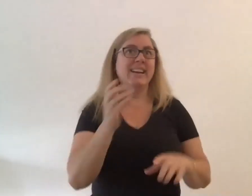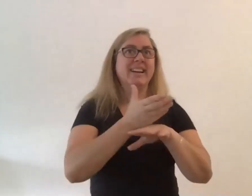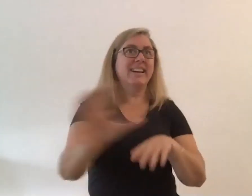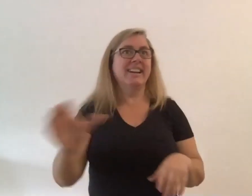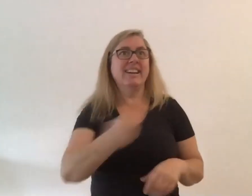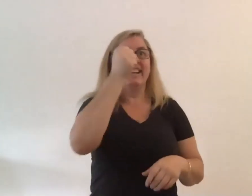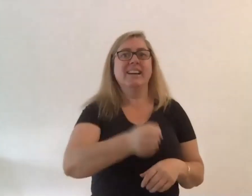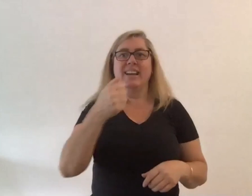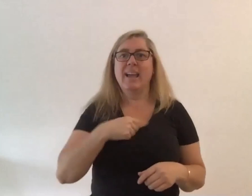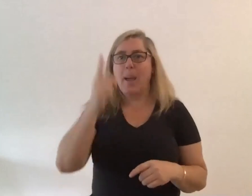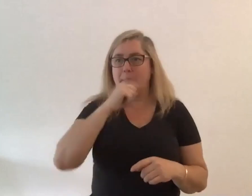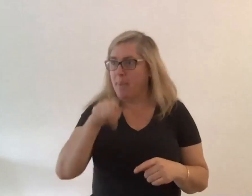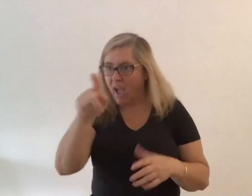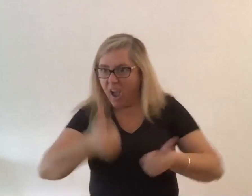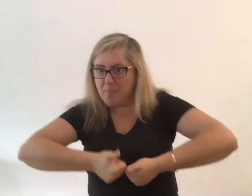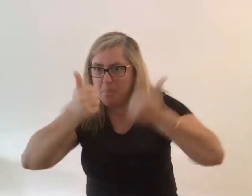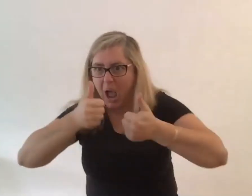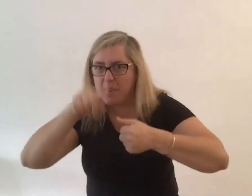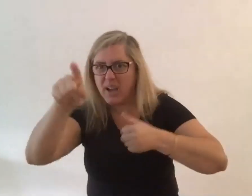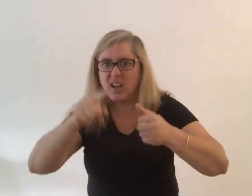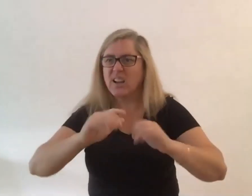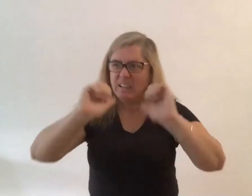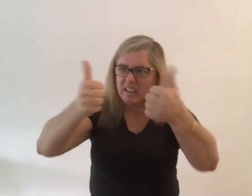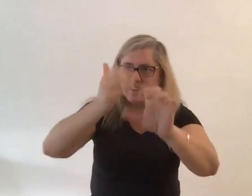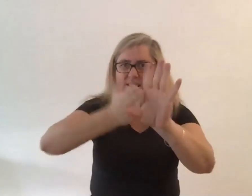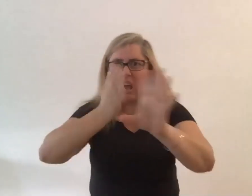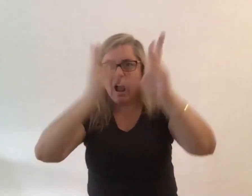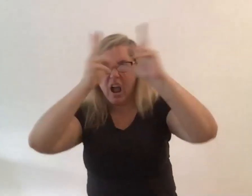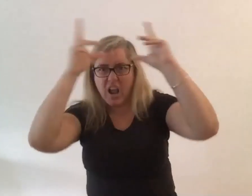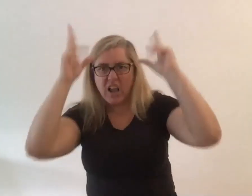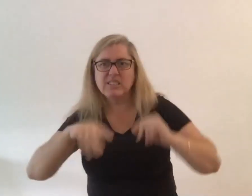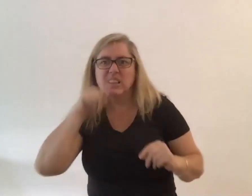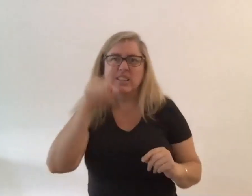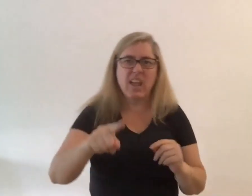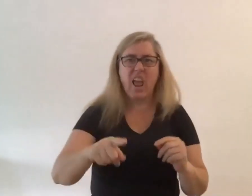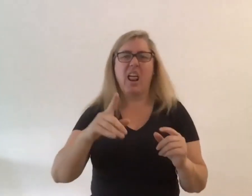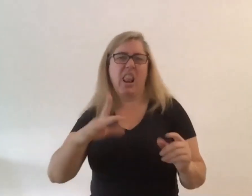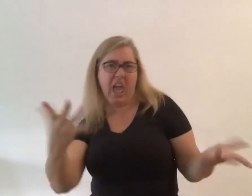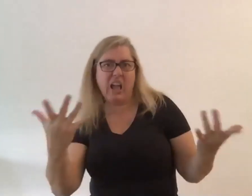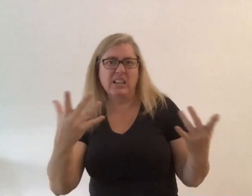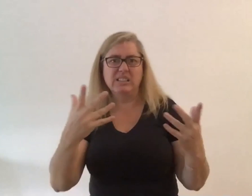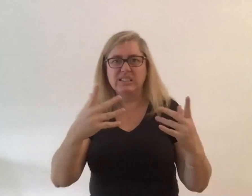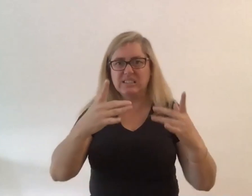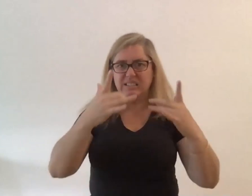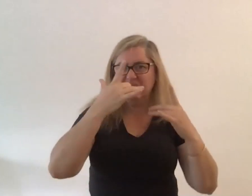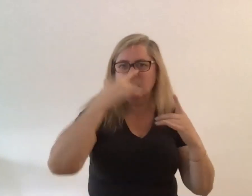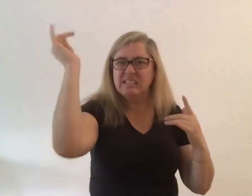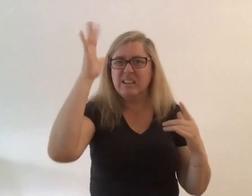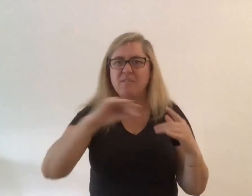well people said to me oh you make the best nurse vinegar tits and i said i wasn't trying i was just